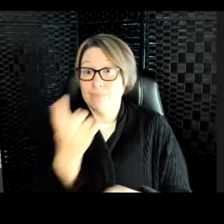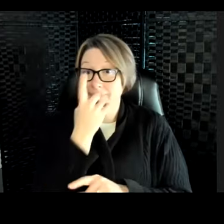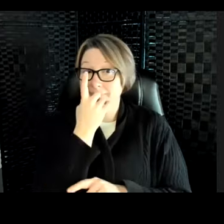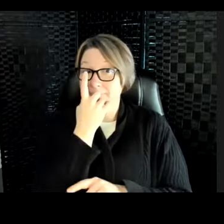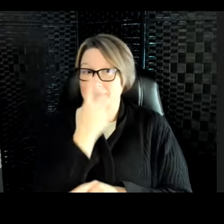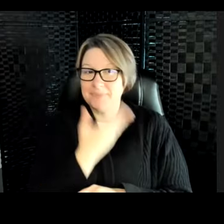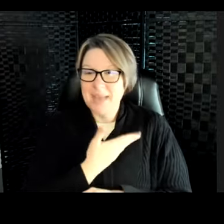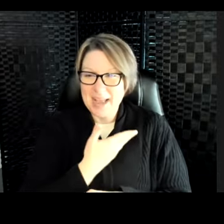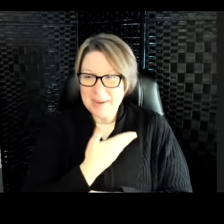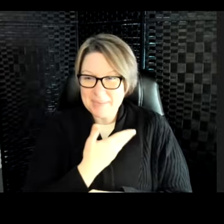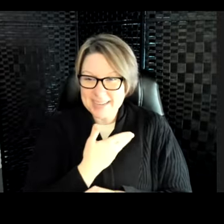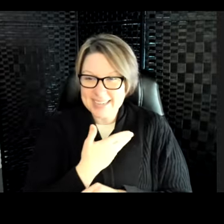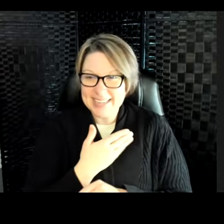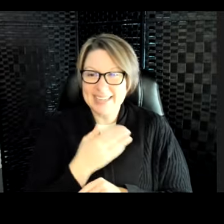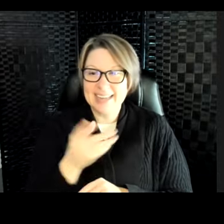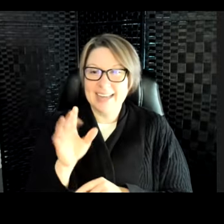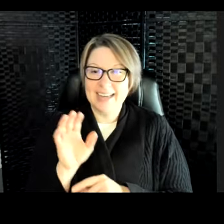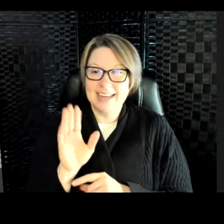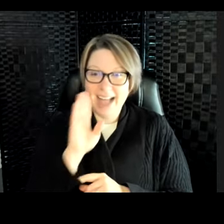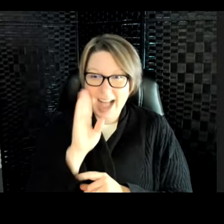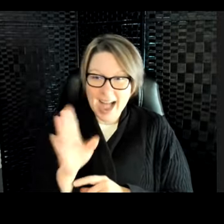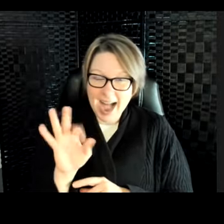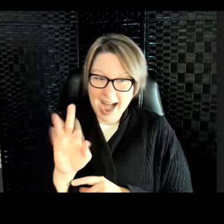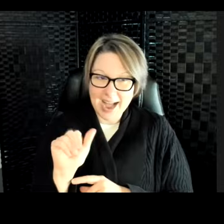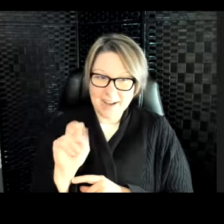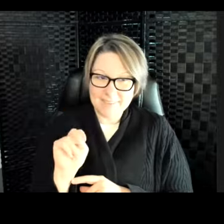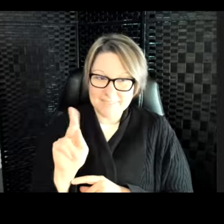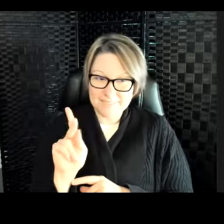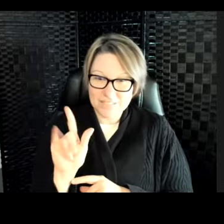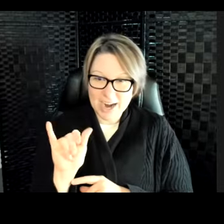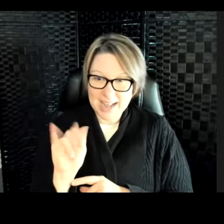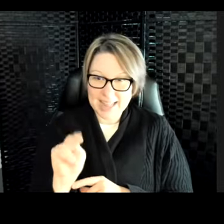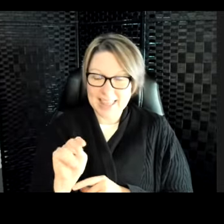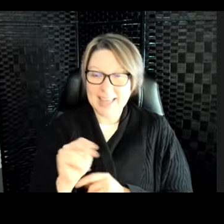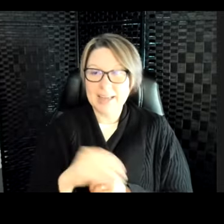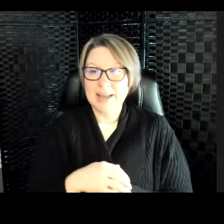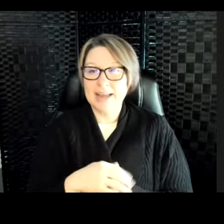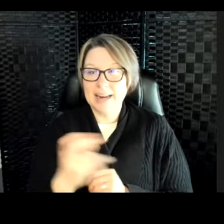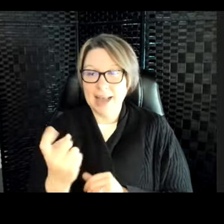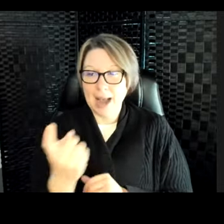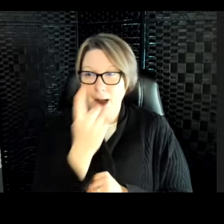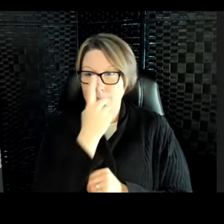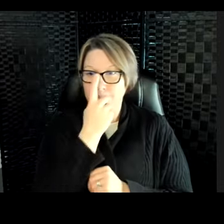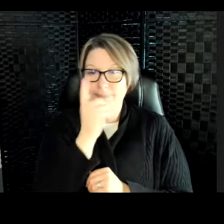This is Franklin. Hello, Franklin. Franklin came right up to say hello to you all.